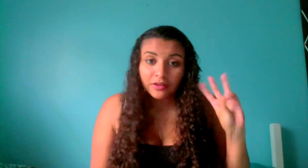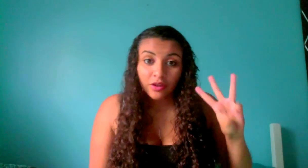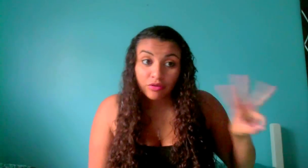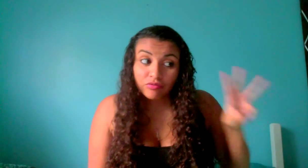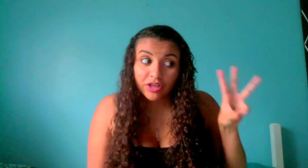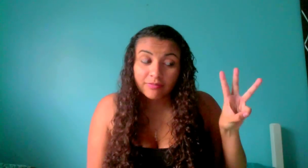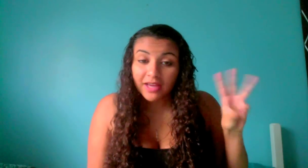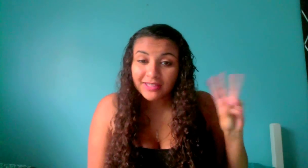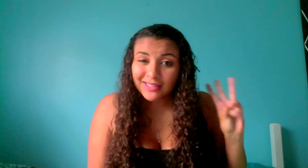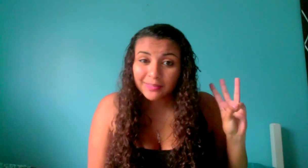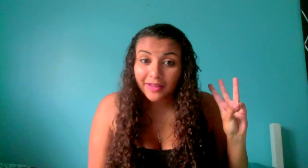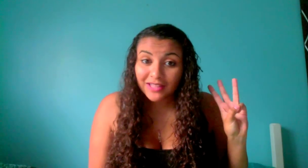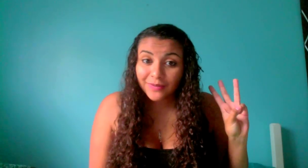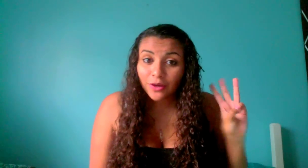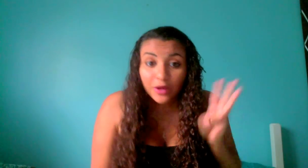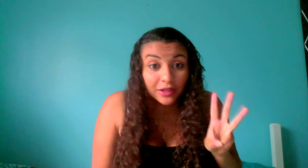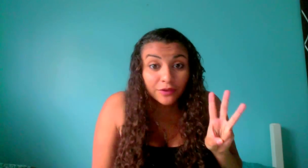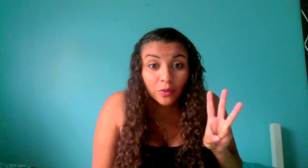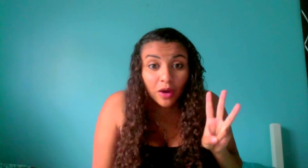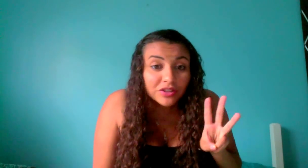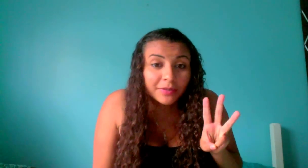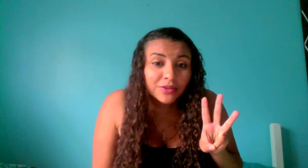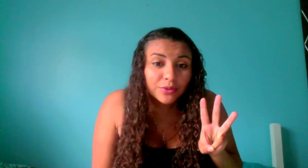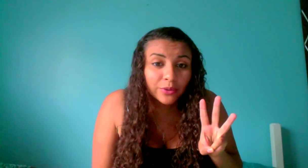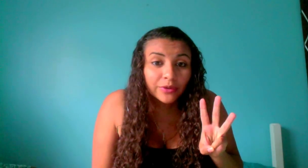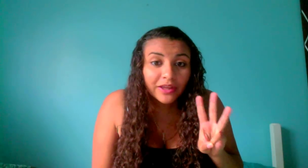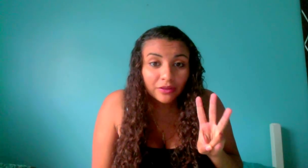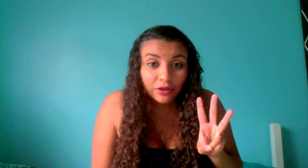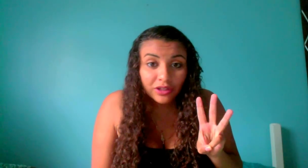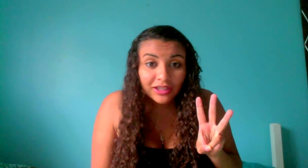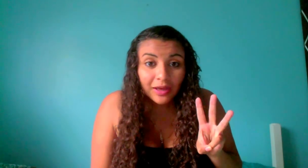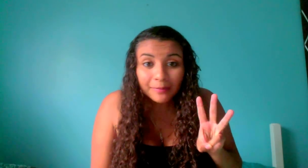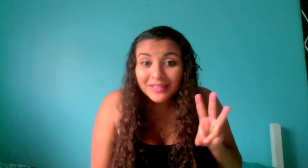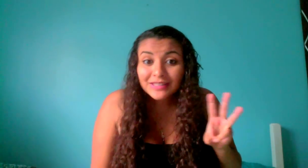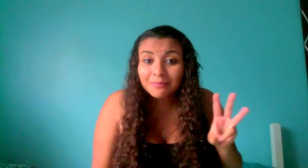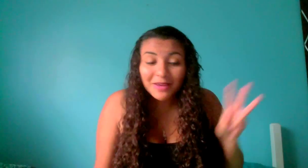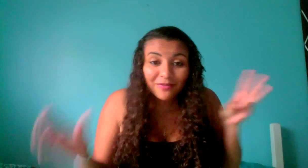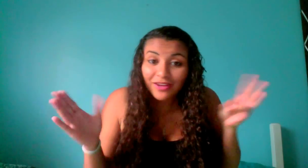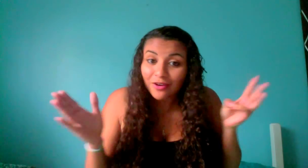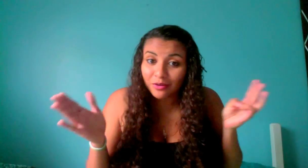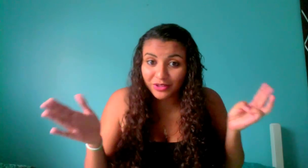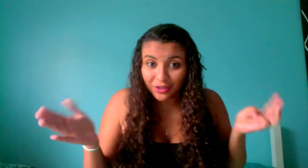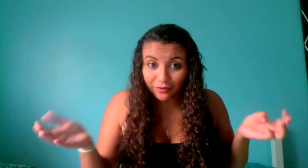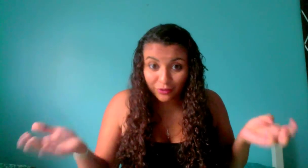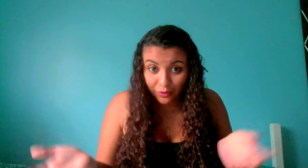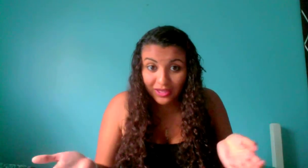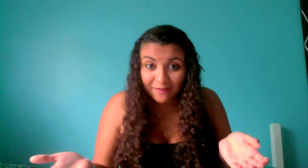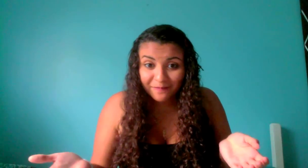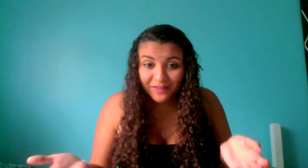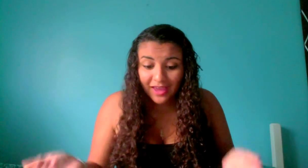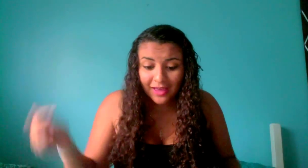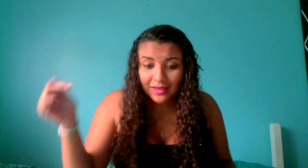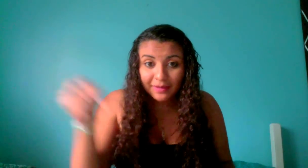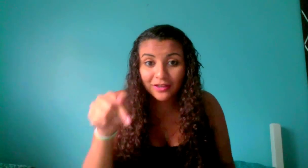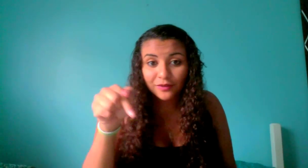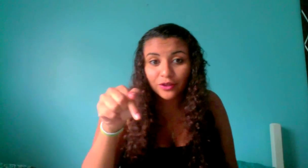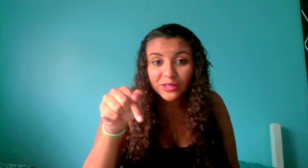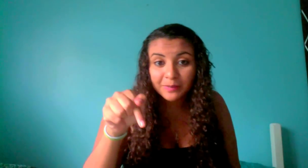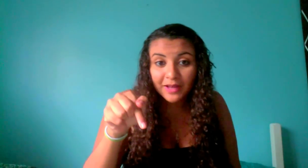three i said this in my last video if you watch my tutorial and learn it please make a video of yourself doing it and then make it a video response